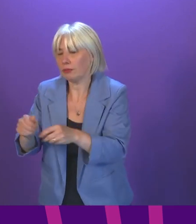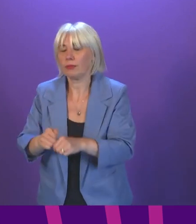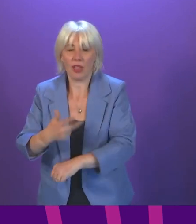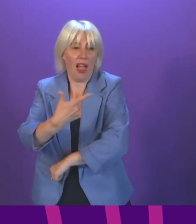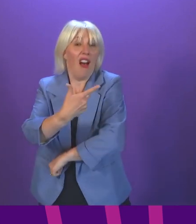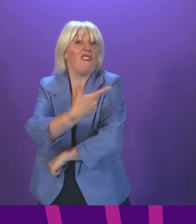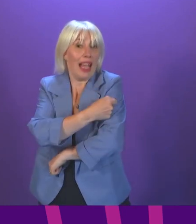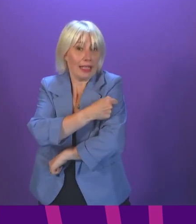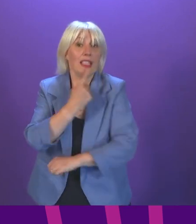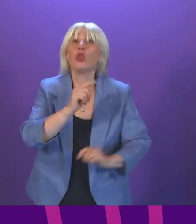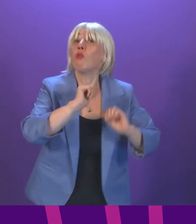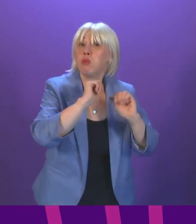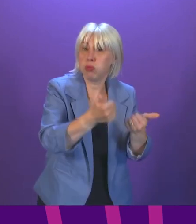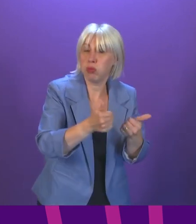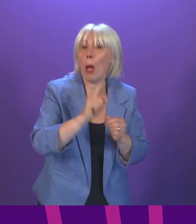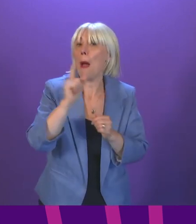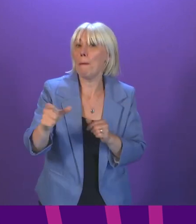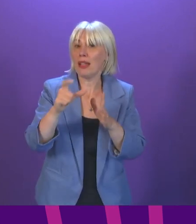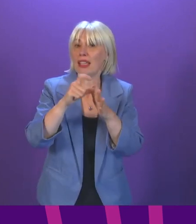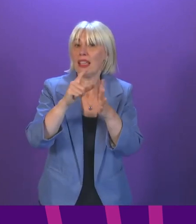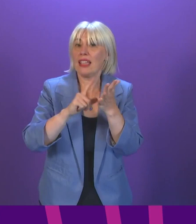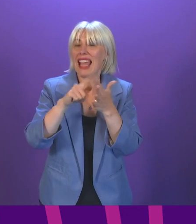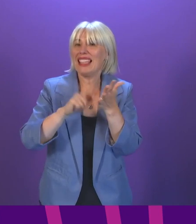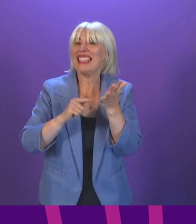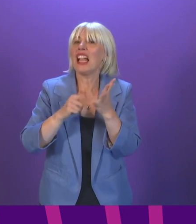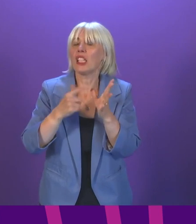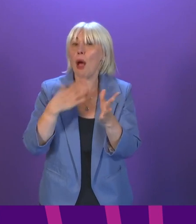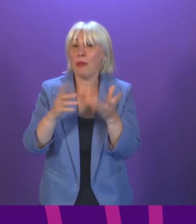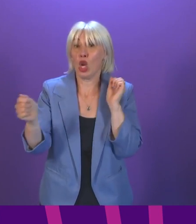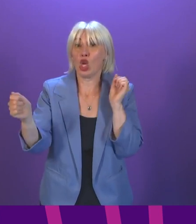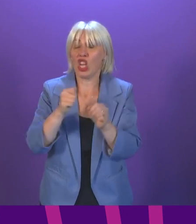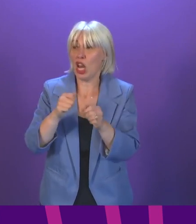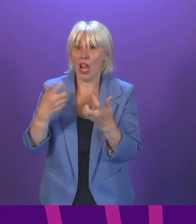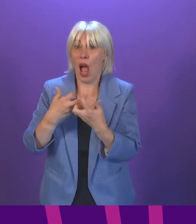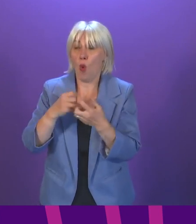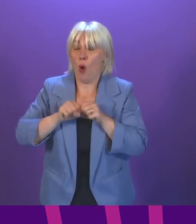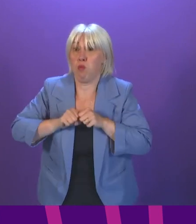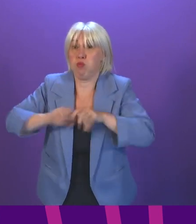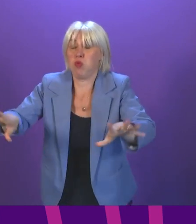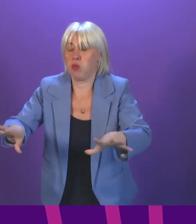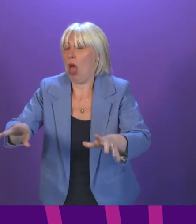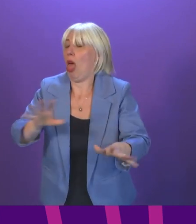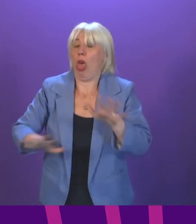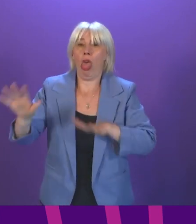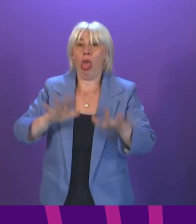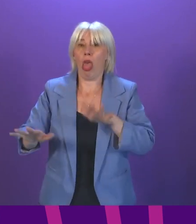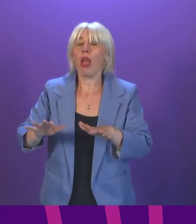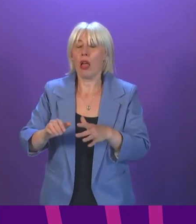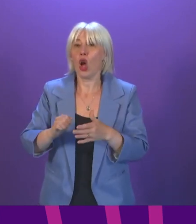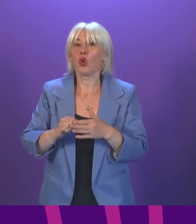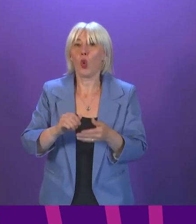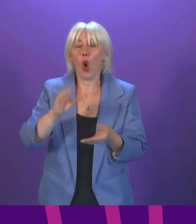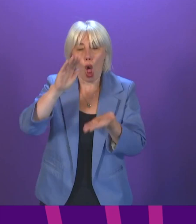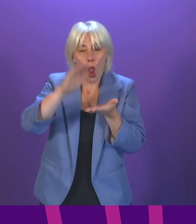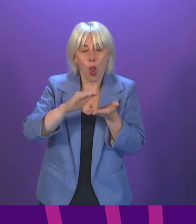very good way, Delta has been a game changer in a very bad way. And so, of course, even a much lower percentage of a very high number of